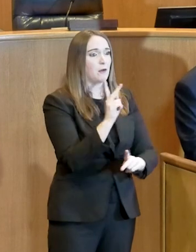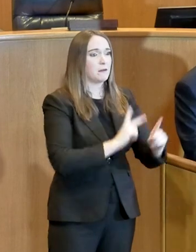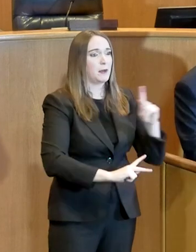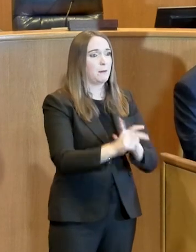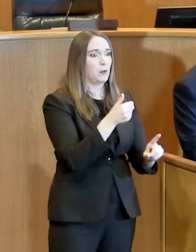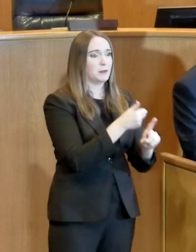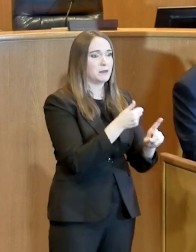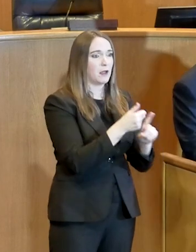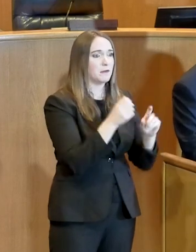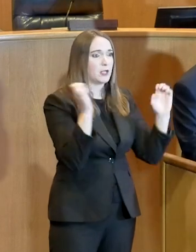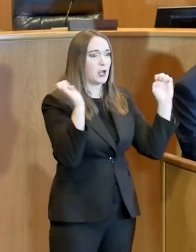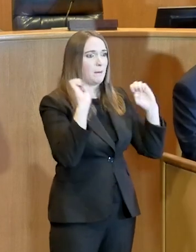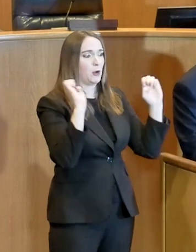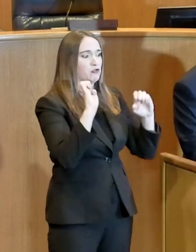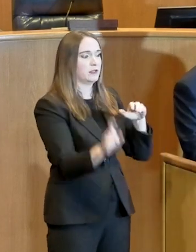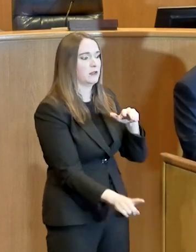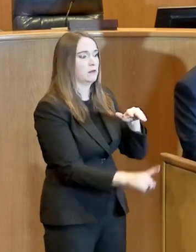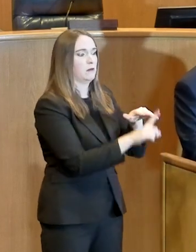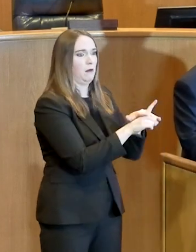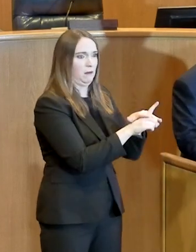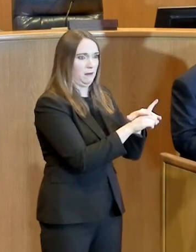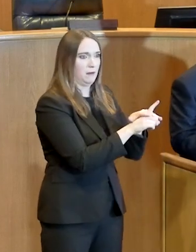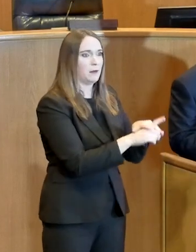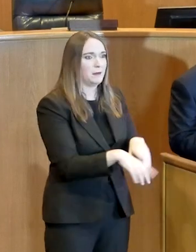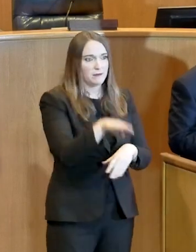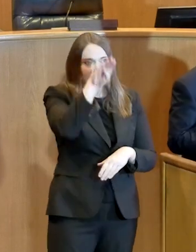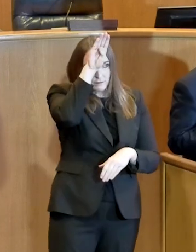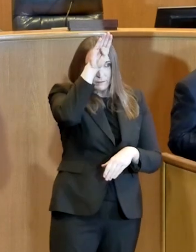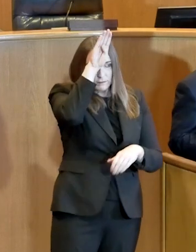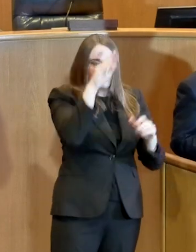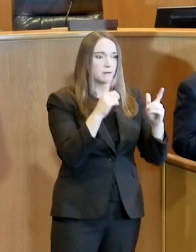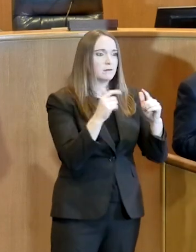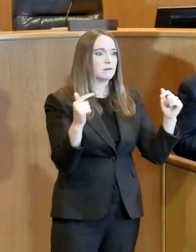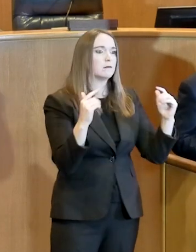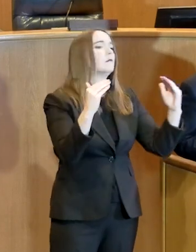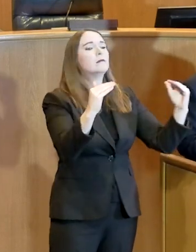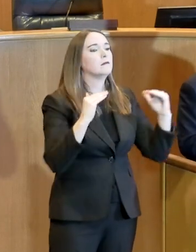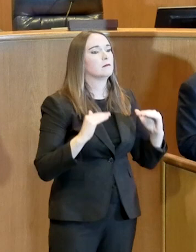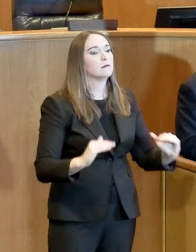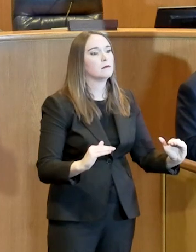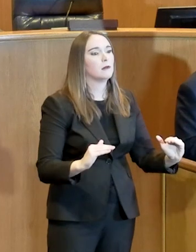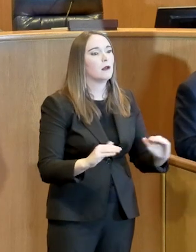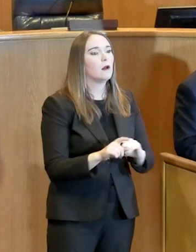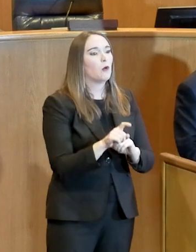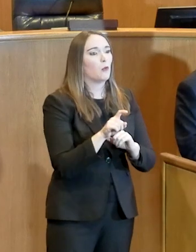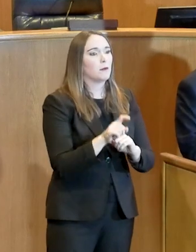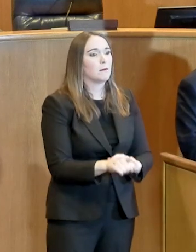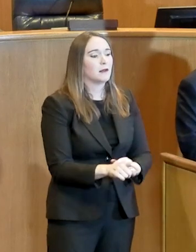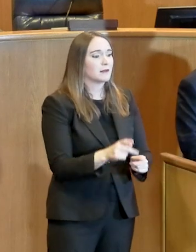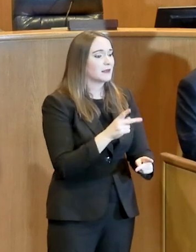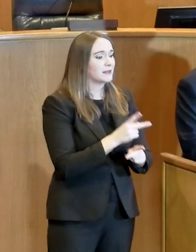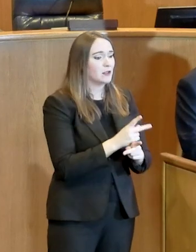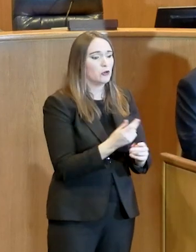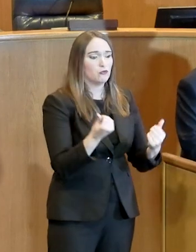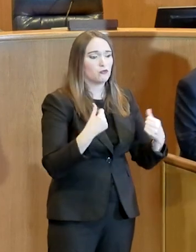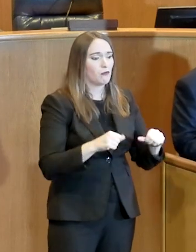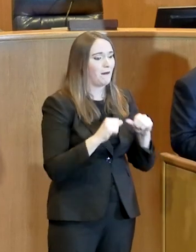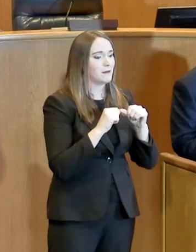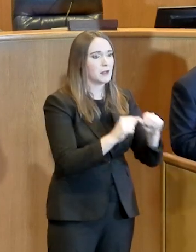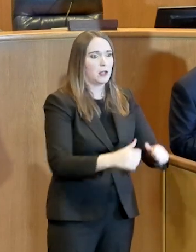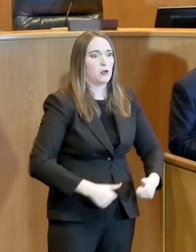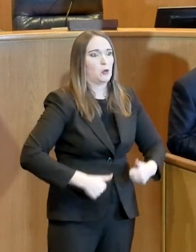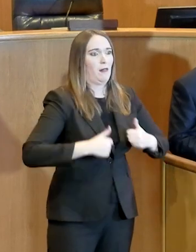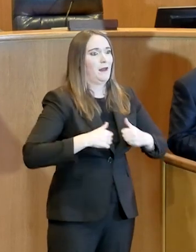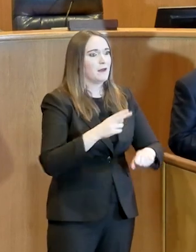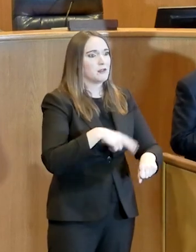essential services. And then the third is to try to continue to maintain life as we know it here, to be able to